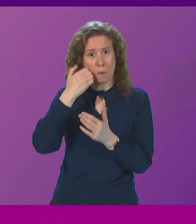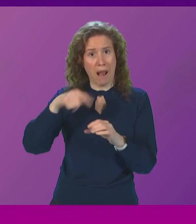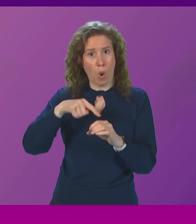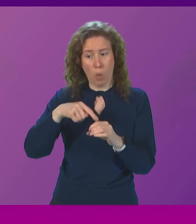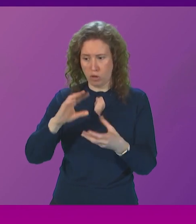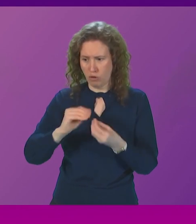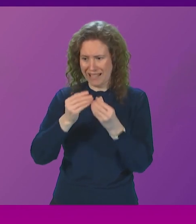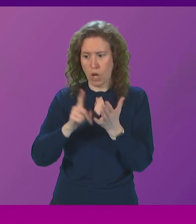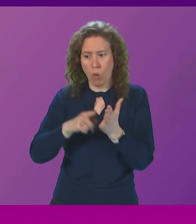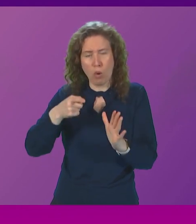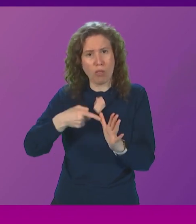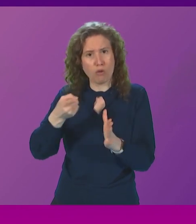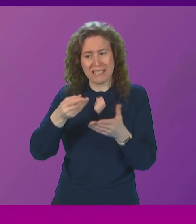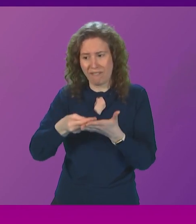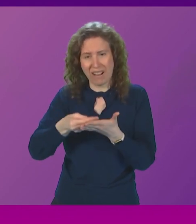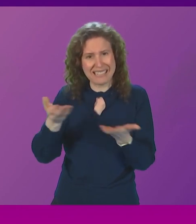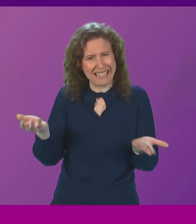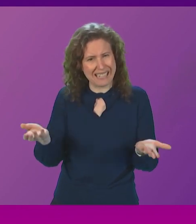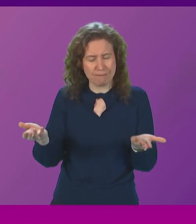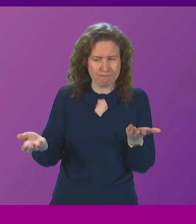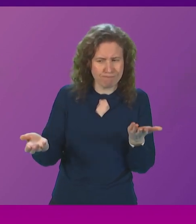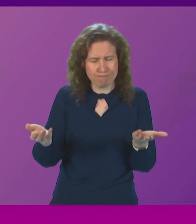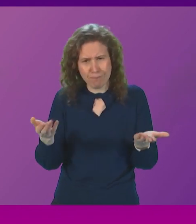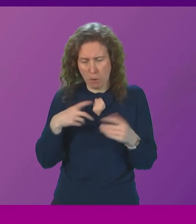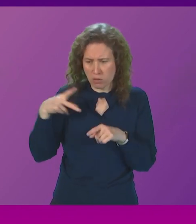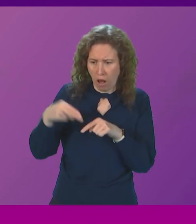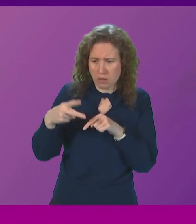in local authority funding through its relentless slashing of council